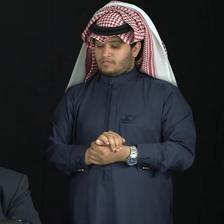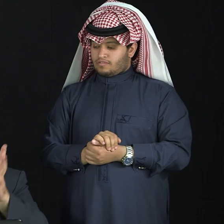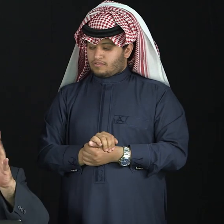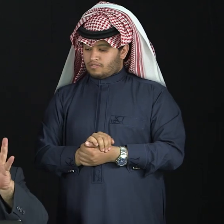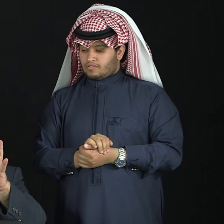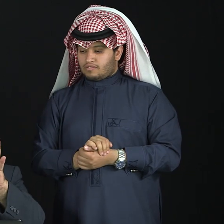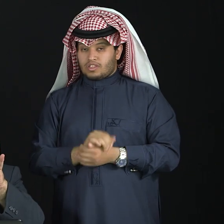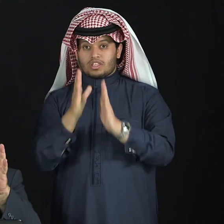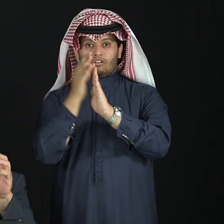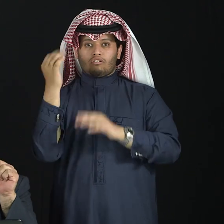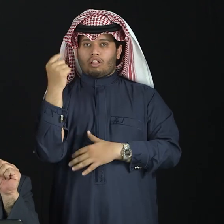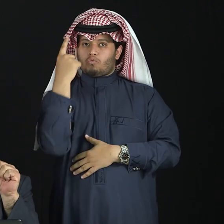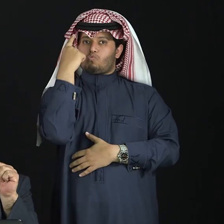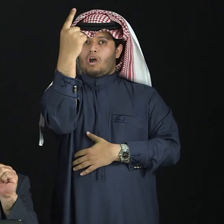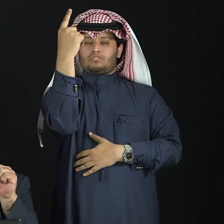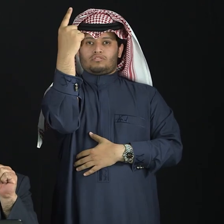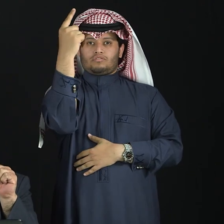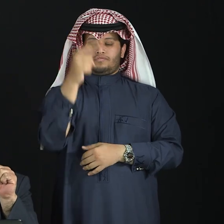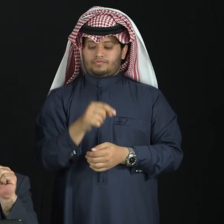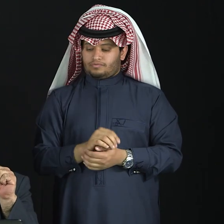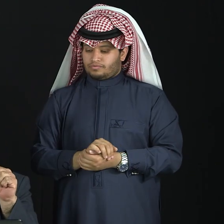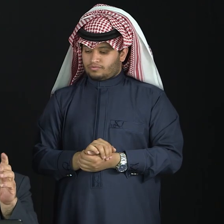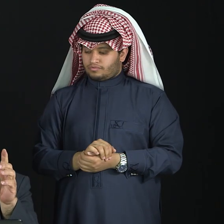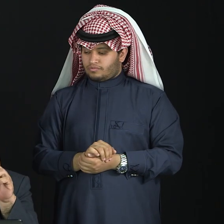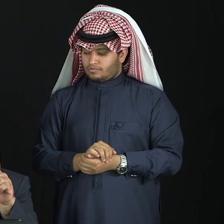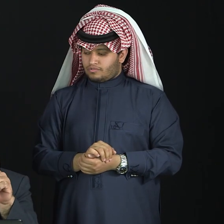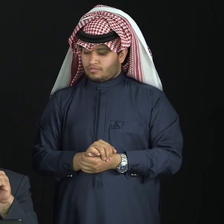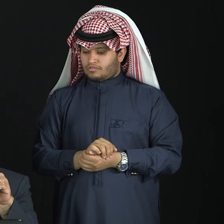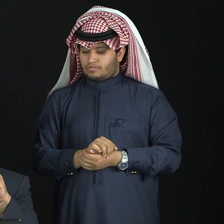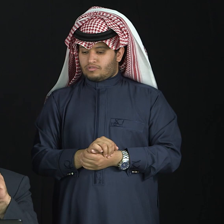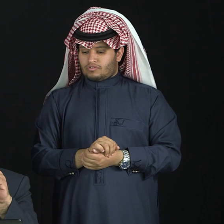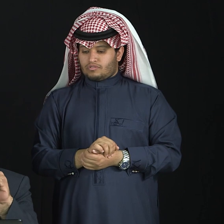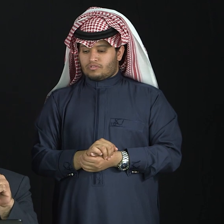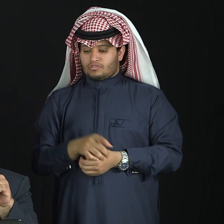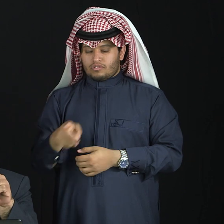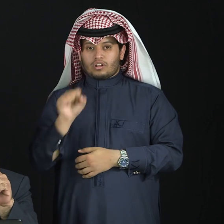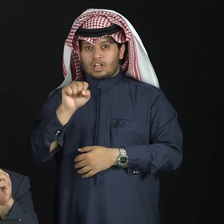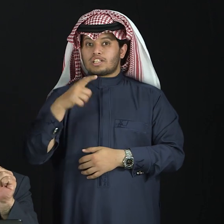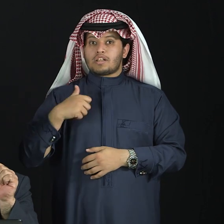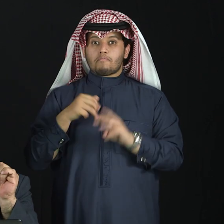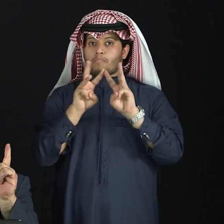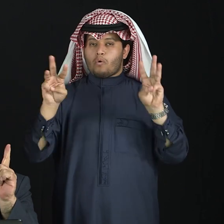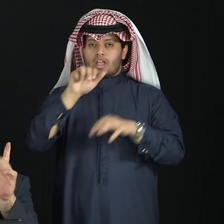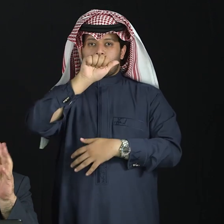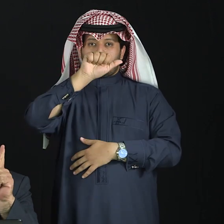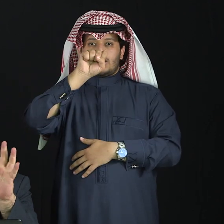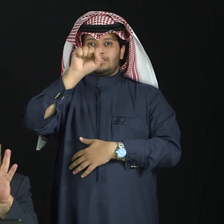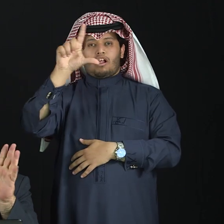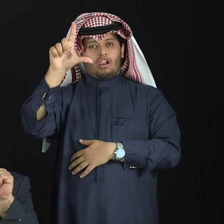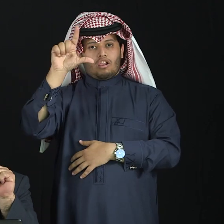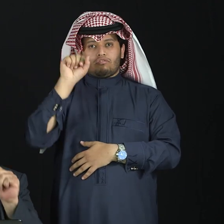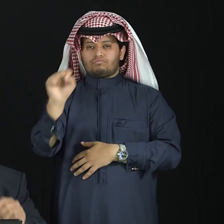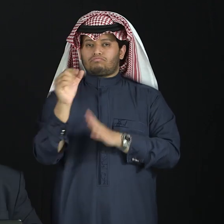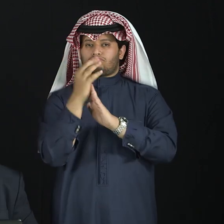look at all the letters in English with the sign language, ASL, yes, with one hand